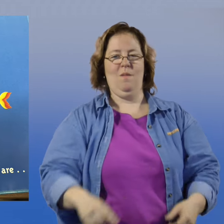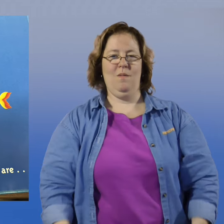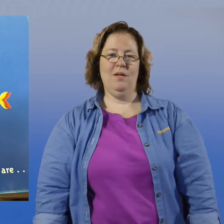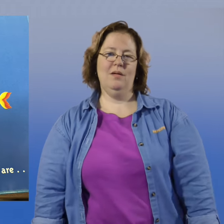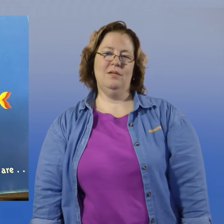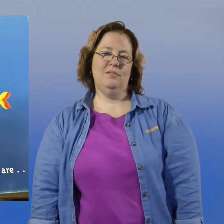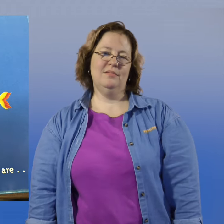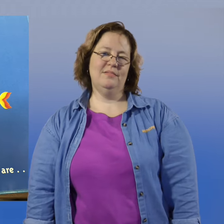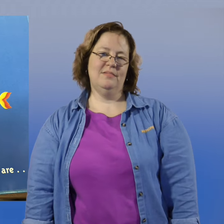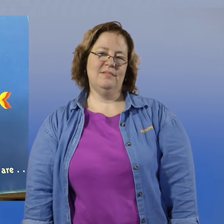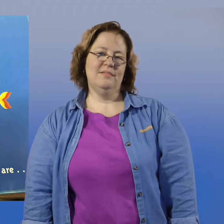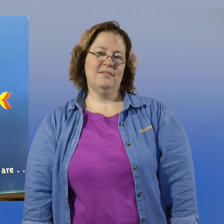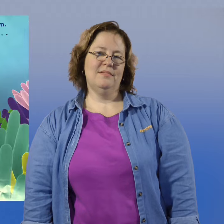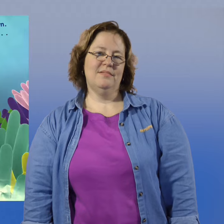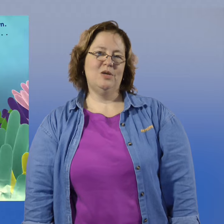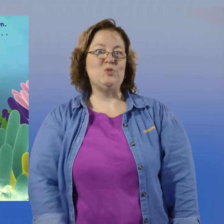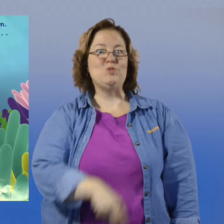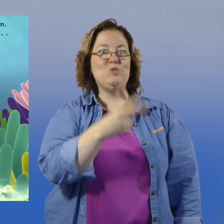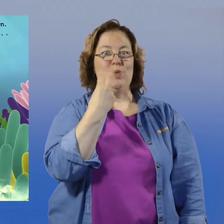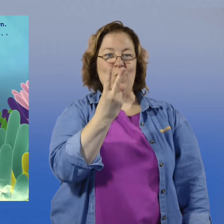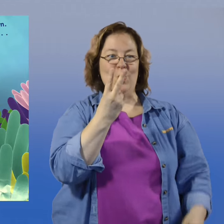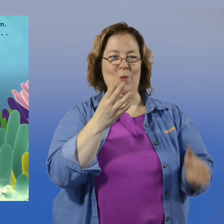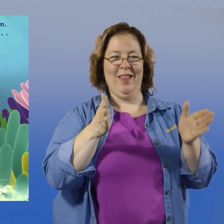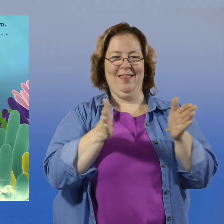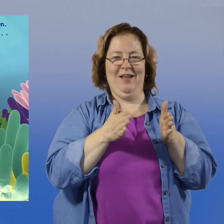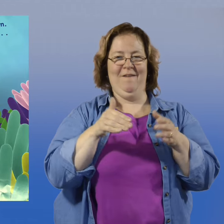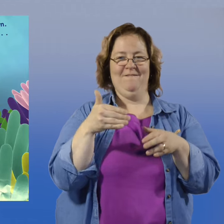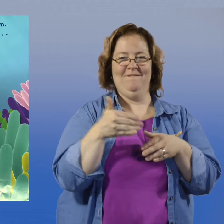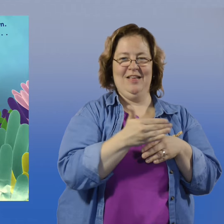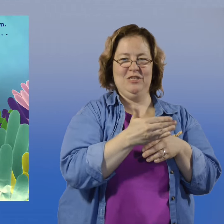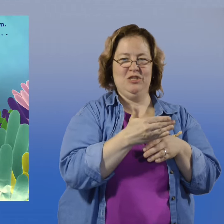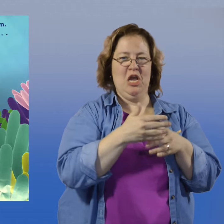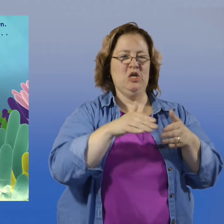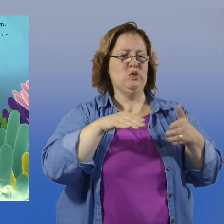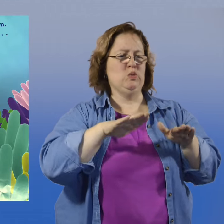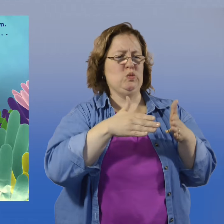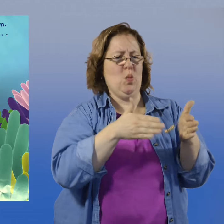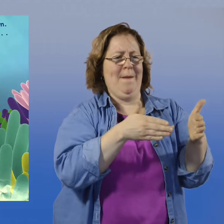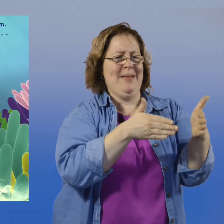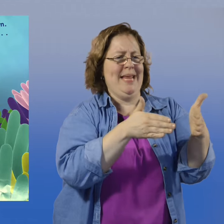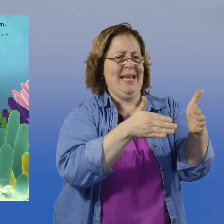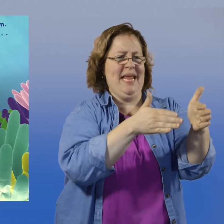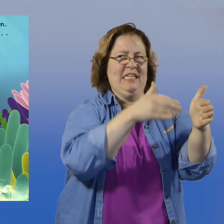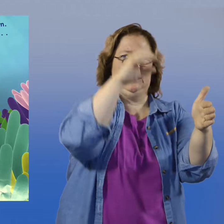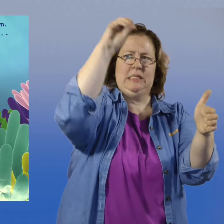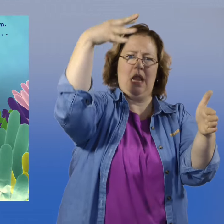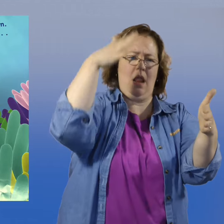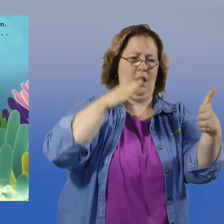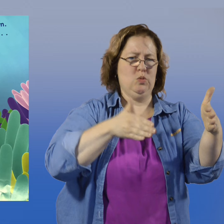two little fish swimming in the sun.